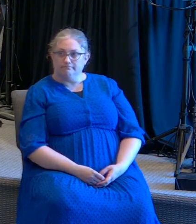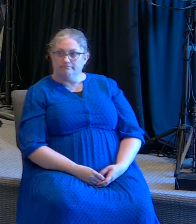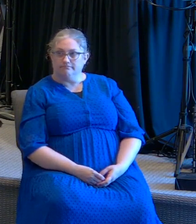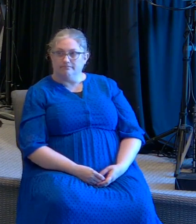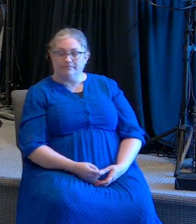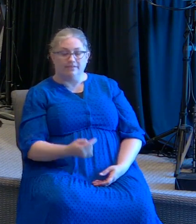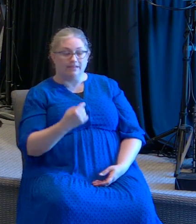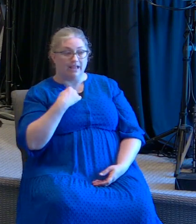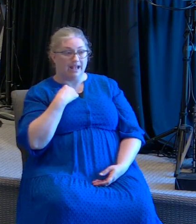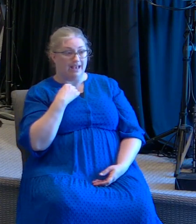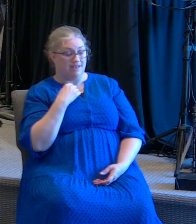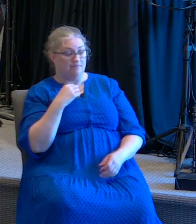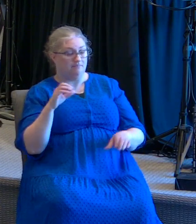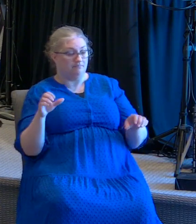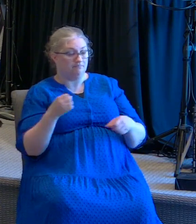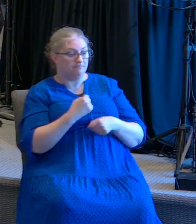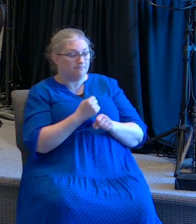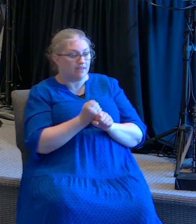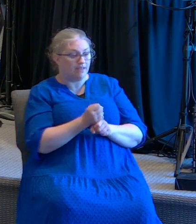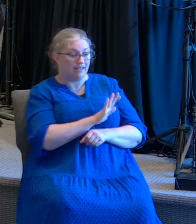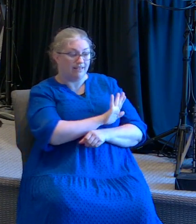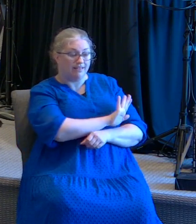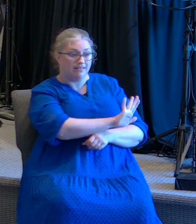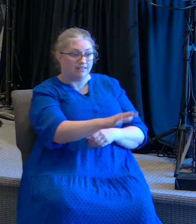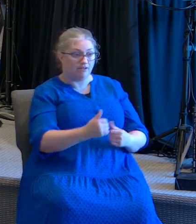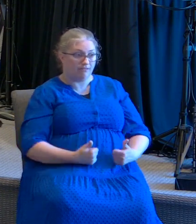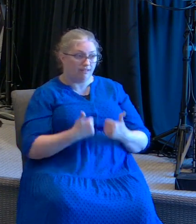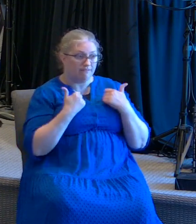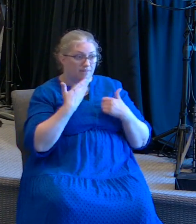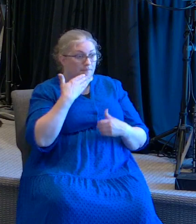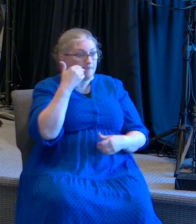I am making their lives better and I'm blessing them